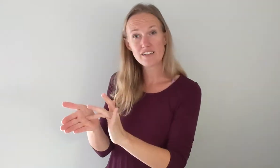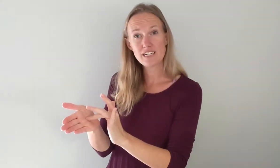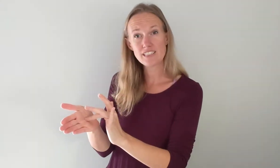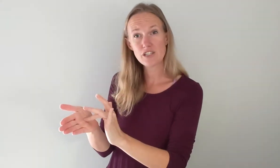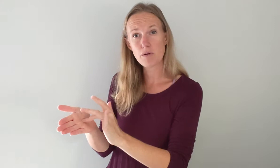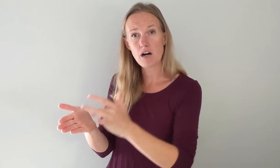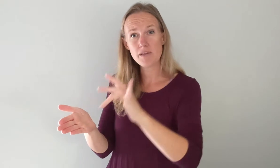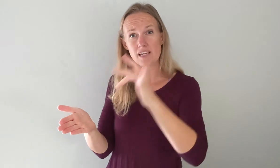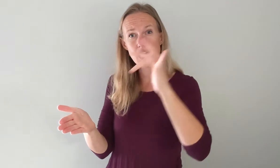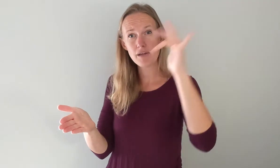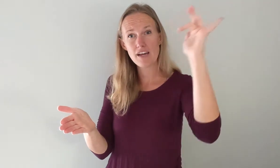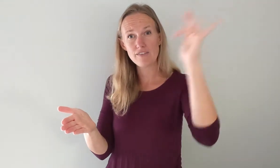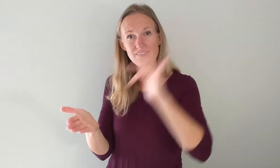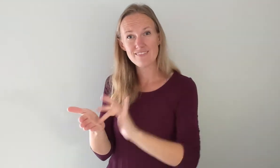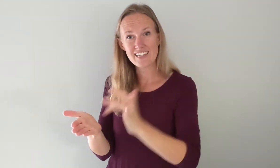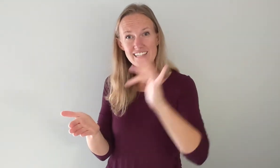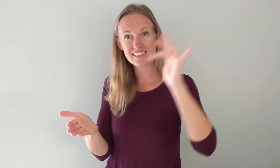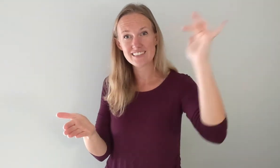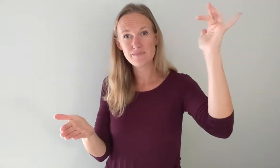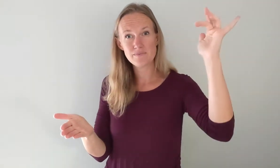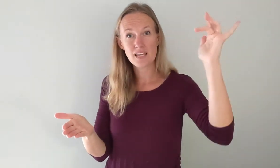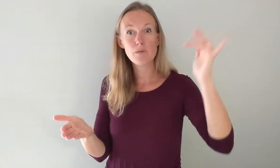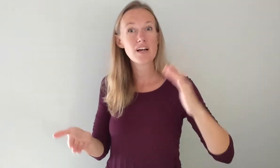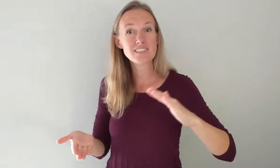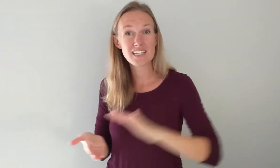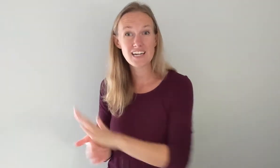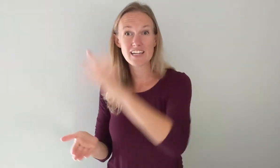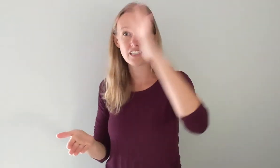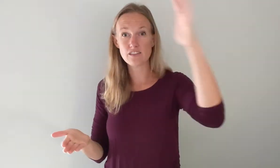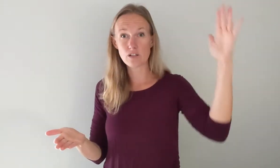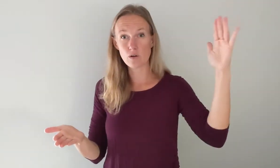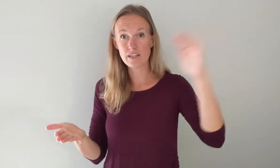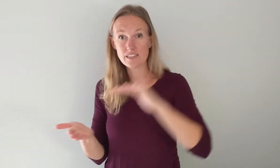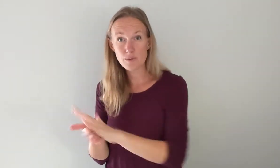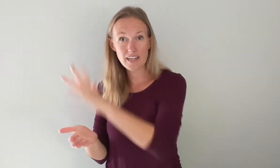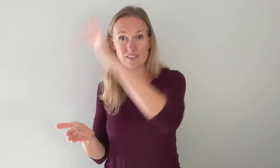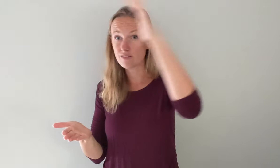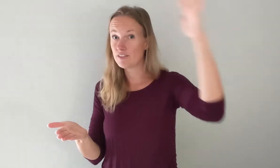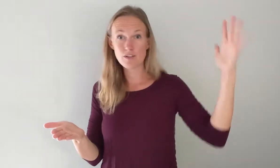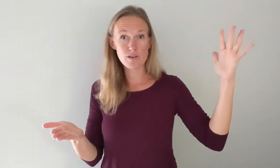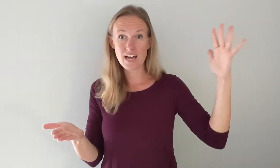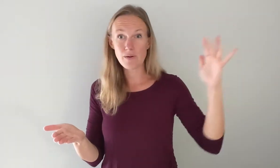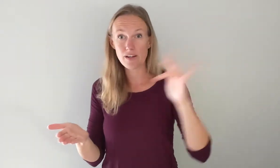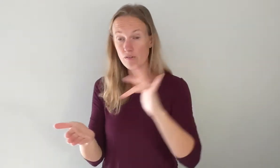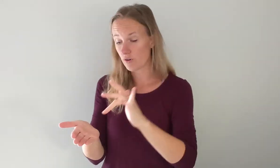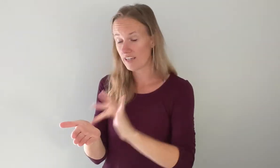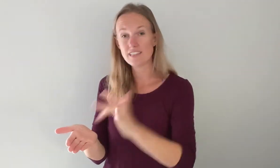touching your palm and then coming out like this. Okay when I was a kid I actually learned glory this way. So if you know it that way go for it.